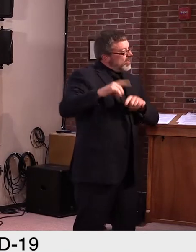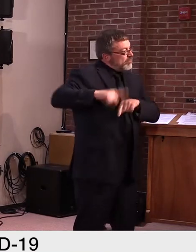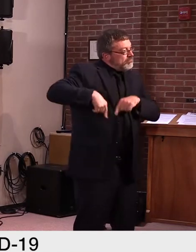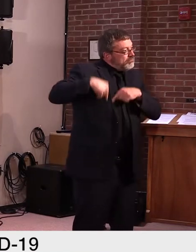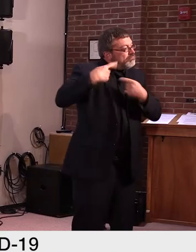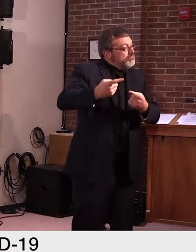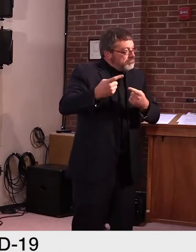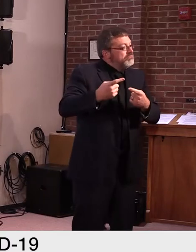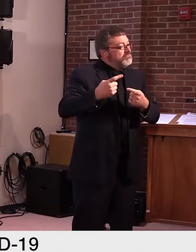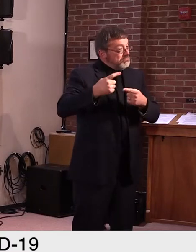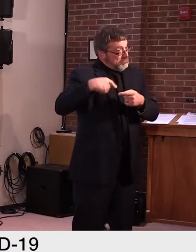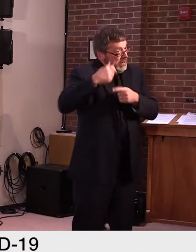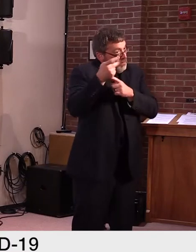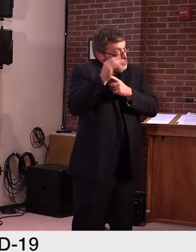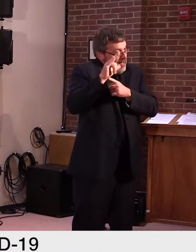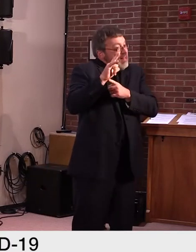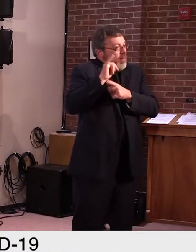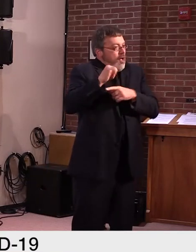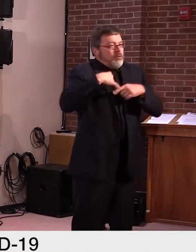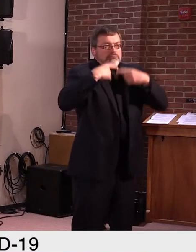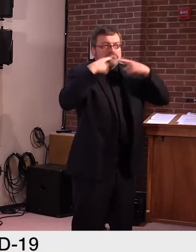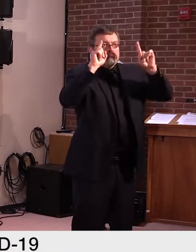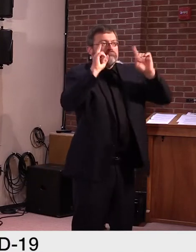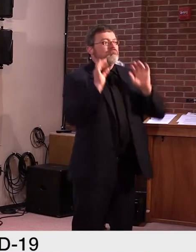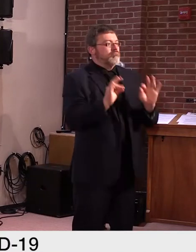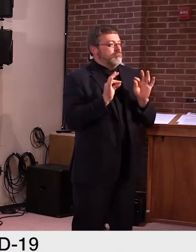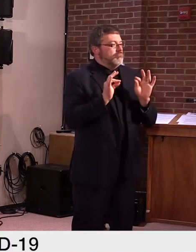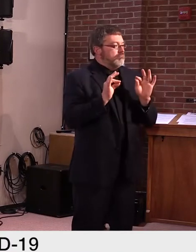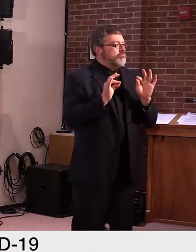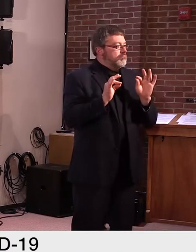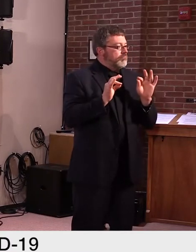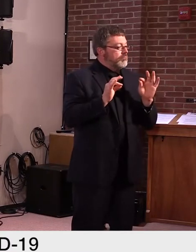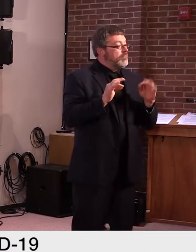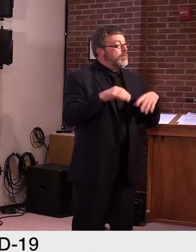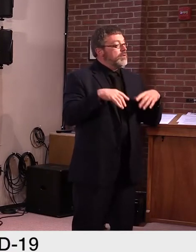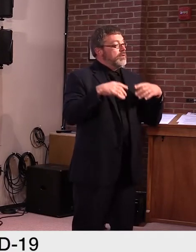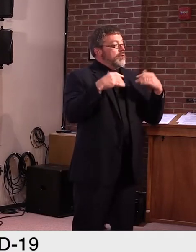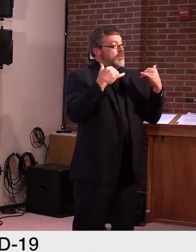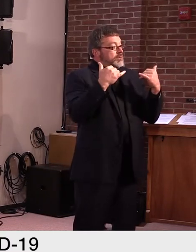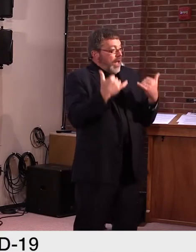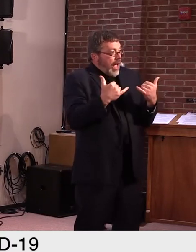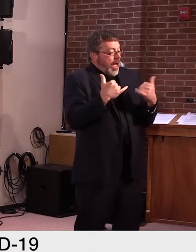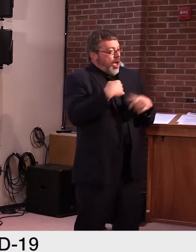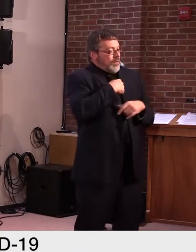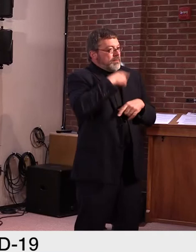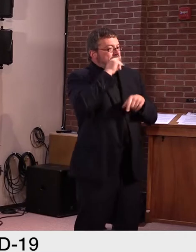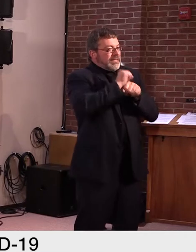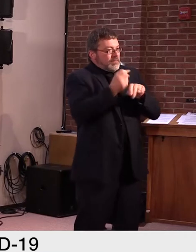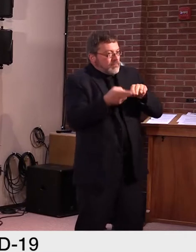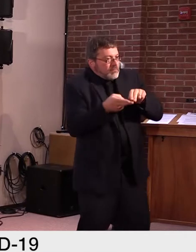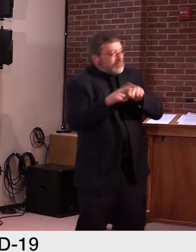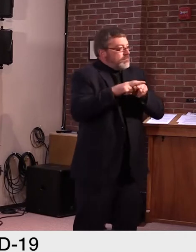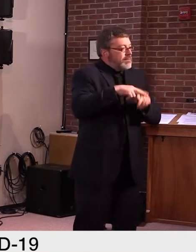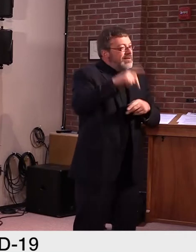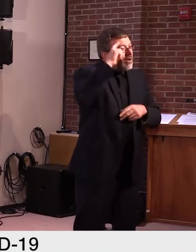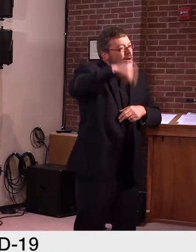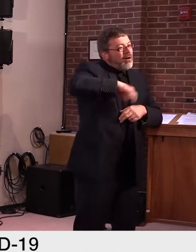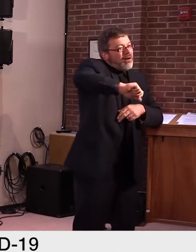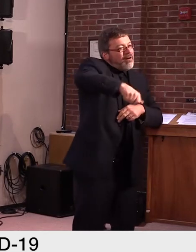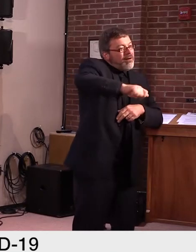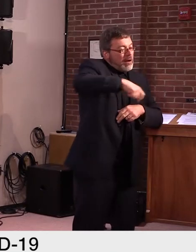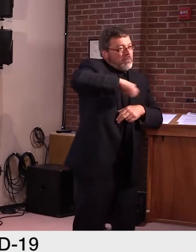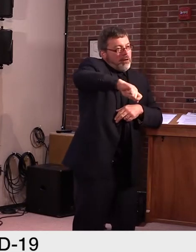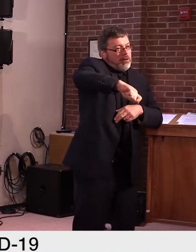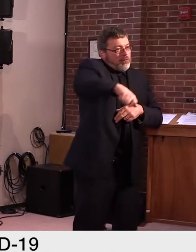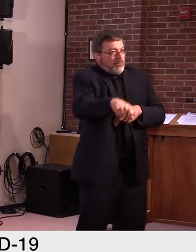again by turning the spigot a quarter turn at a time, we've been able to reopen and